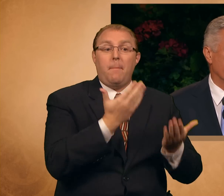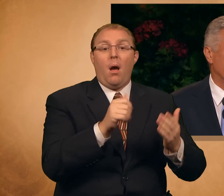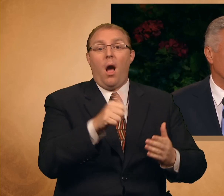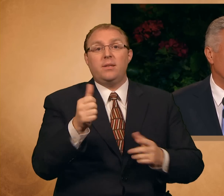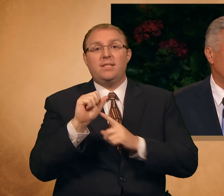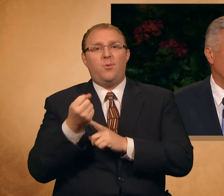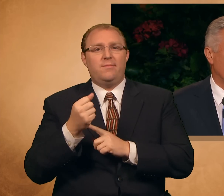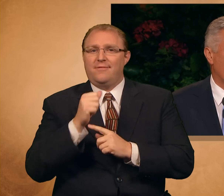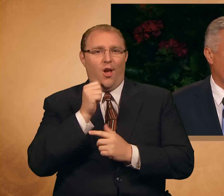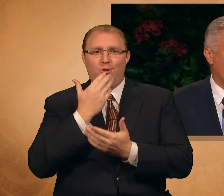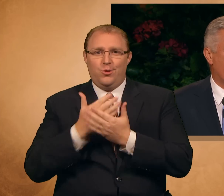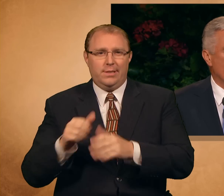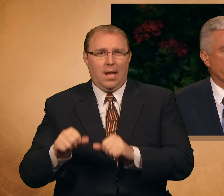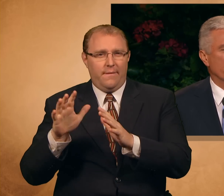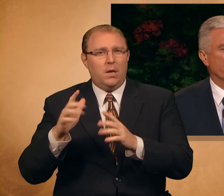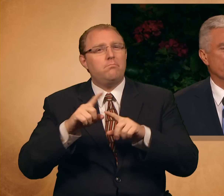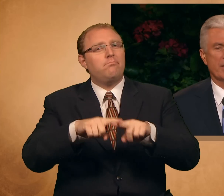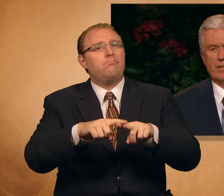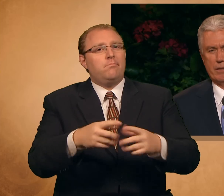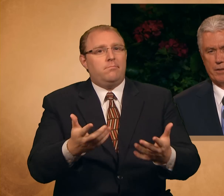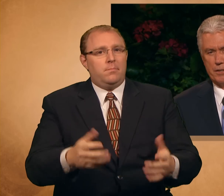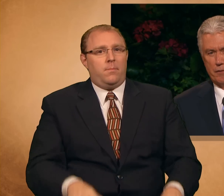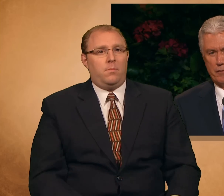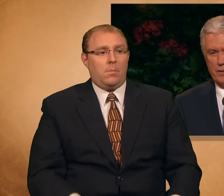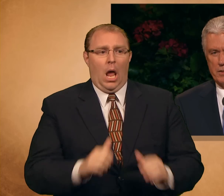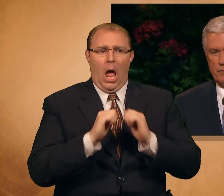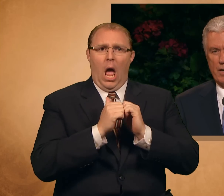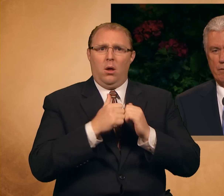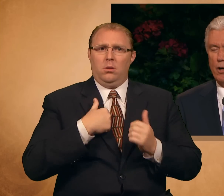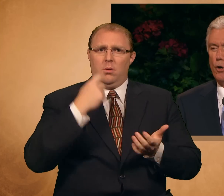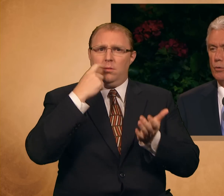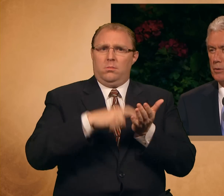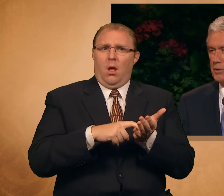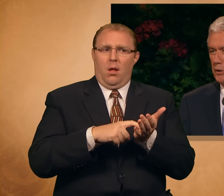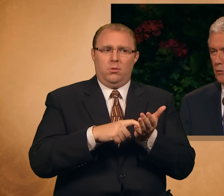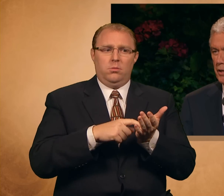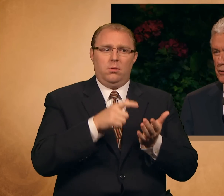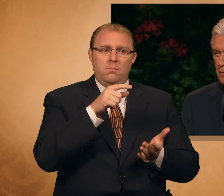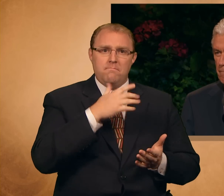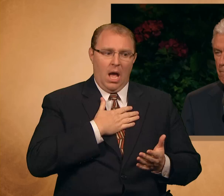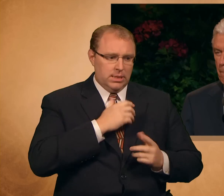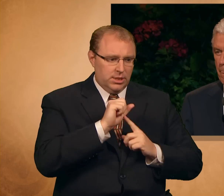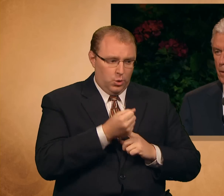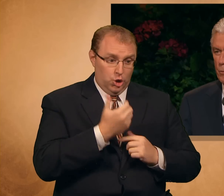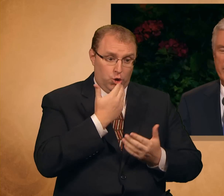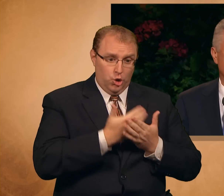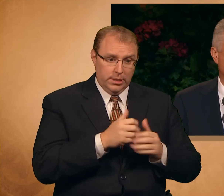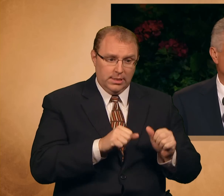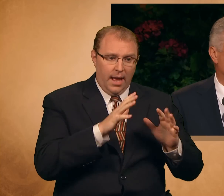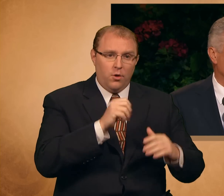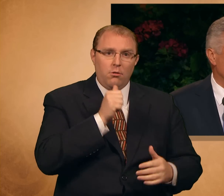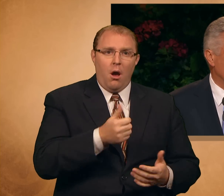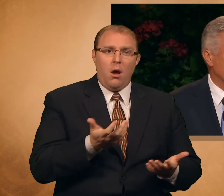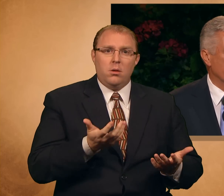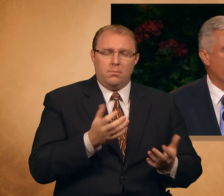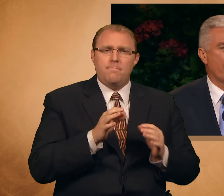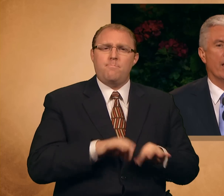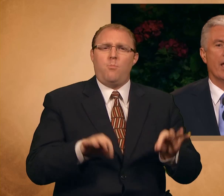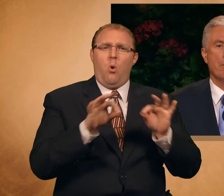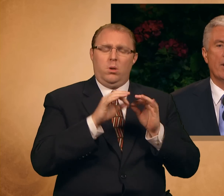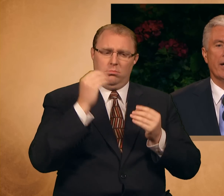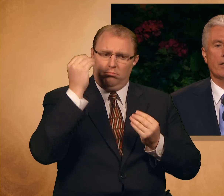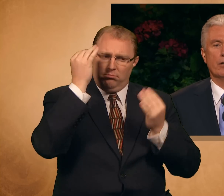another. How can we tell the difference for our own situation? We can ask ourselves,